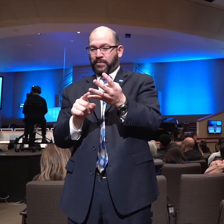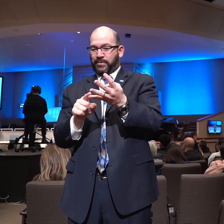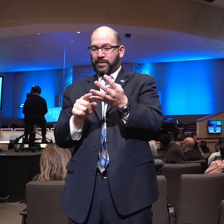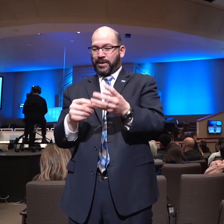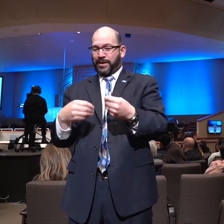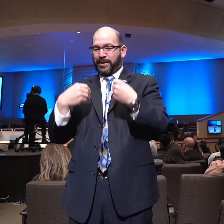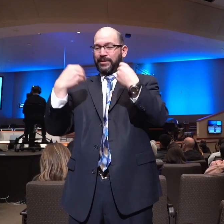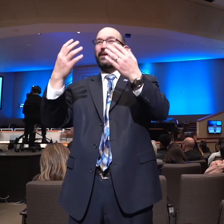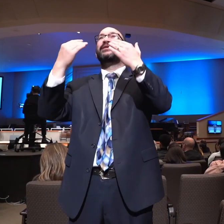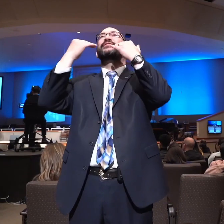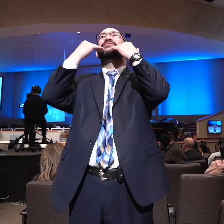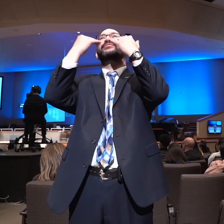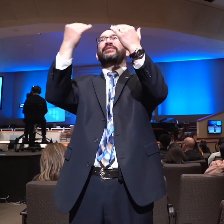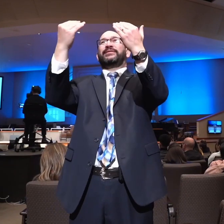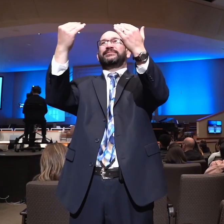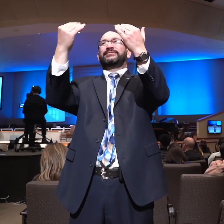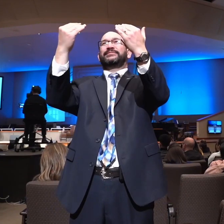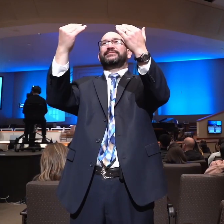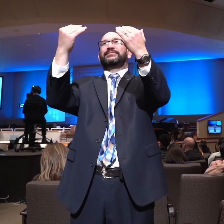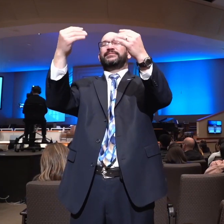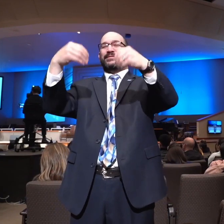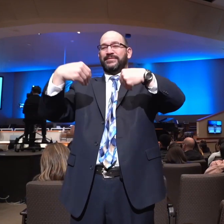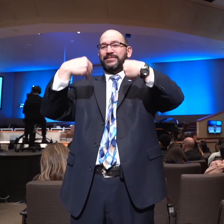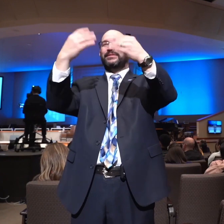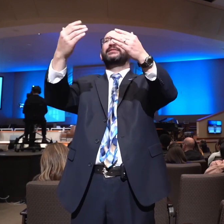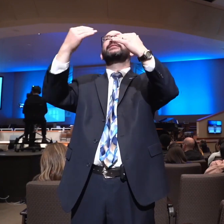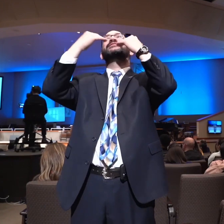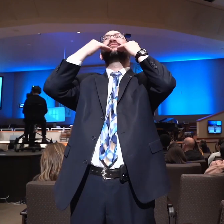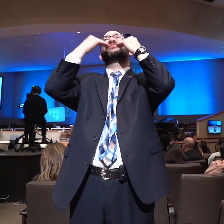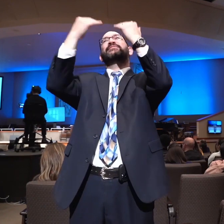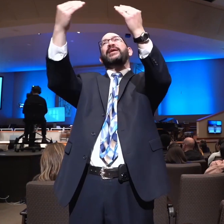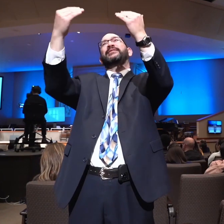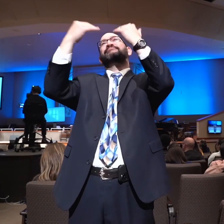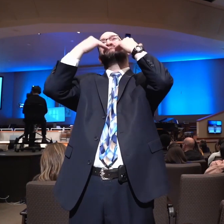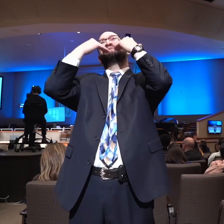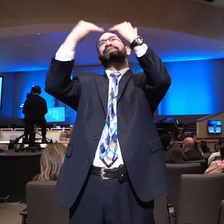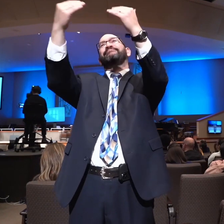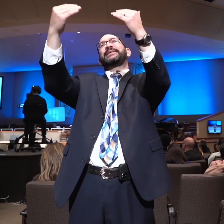Prayer is thanksgiving. Giving gratitude to God.